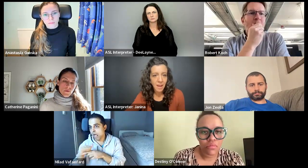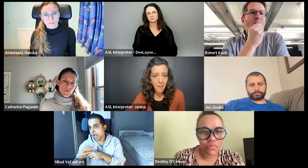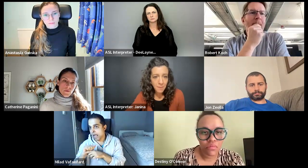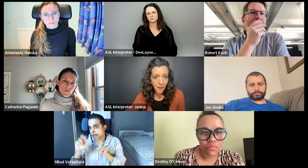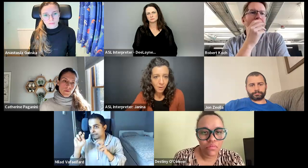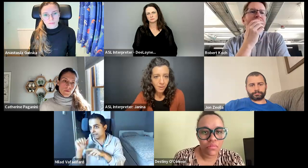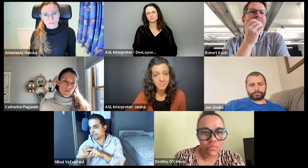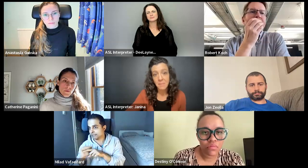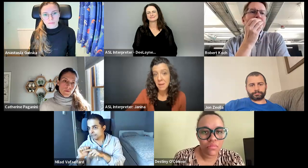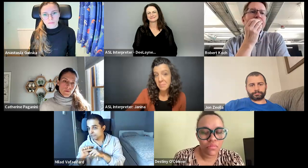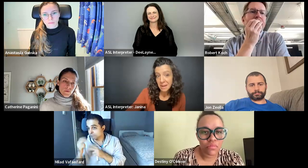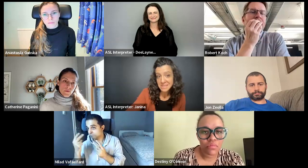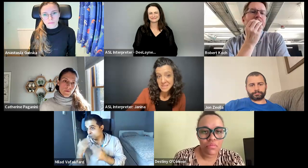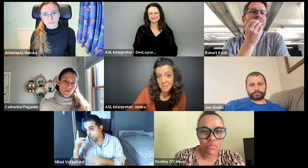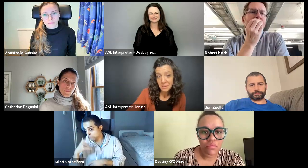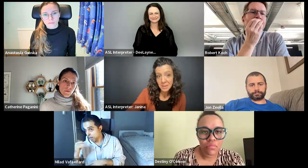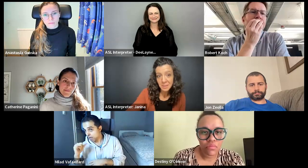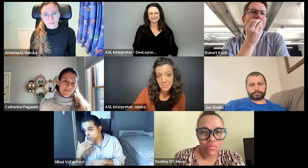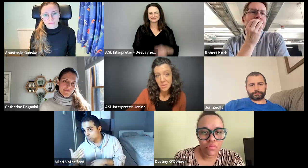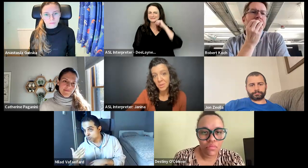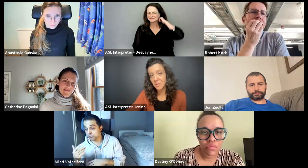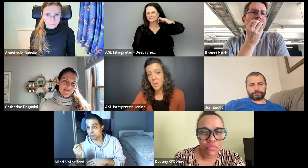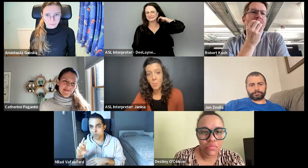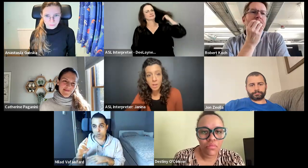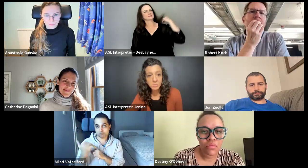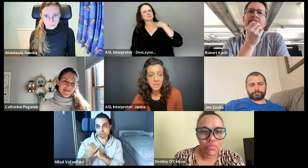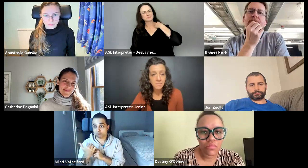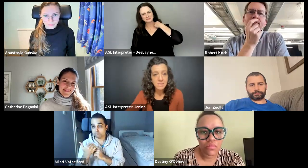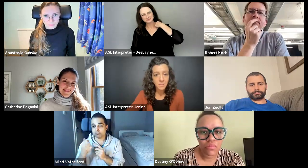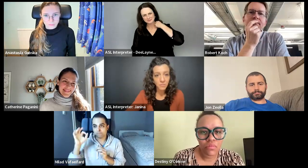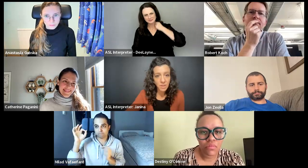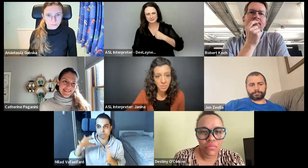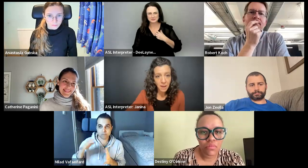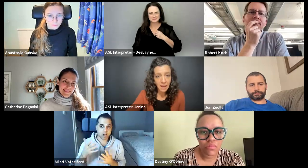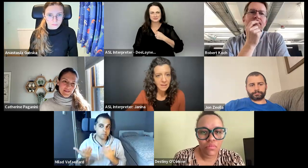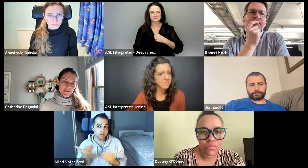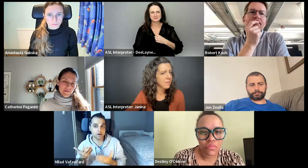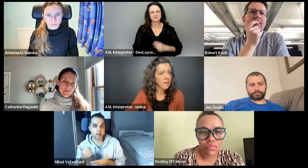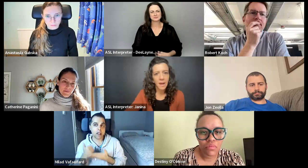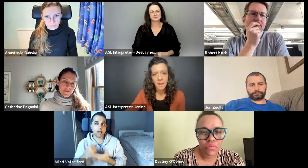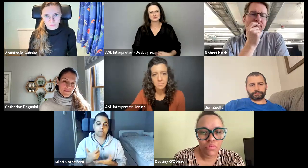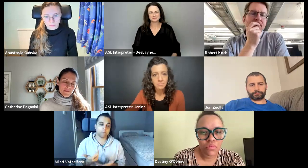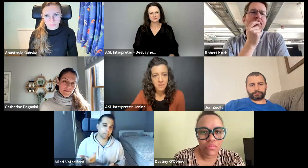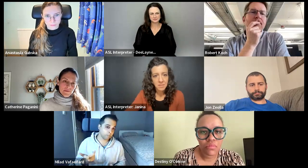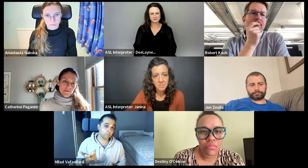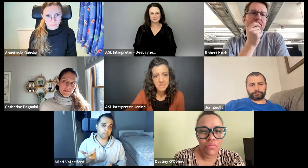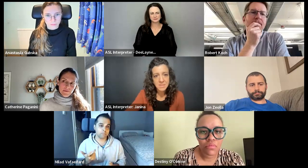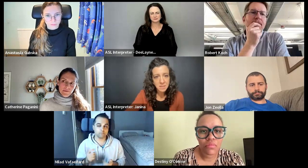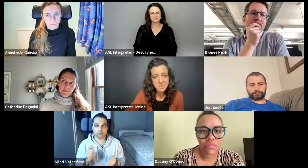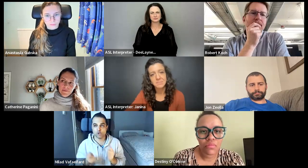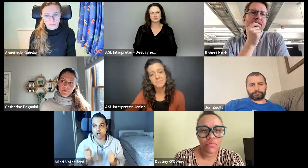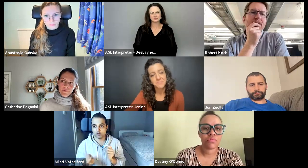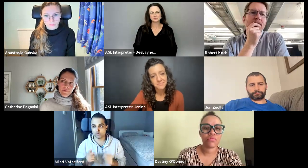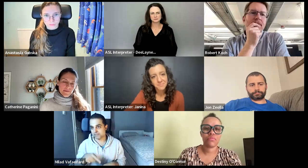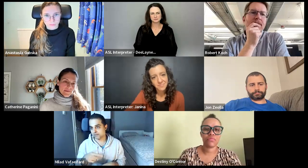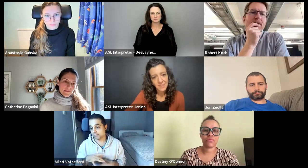in depth during happy hour. Maybe I could practice the topic a little bit. You can watch me, give me some feedback. Um, give me some